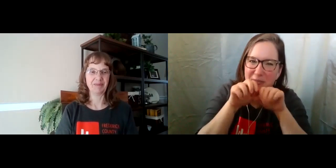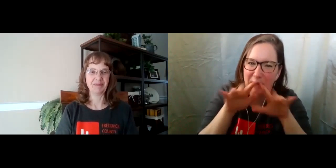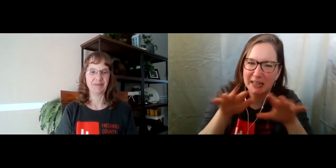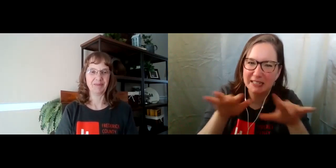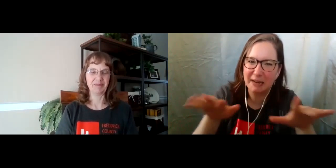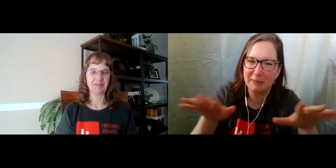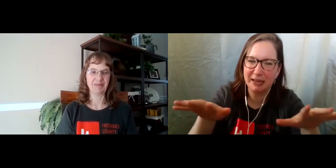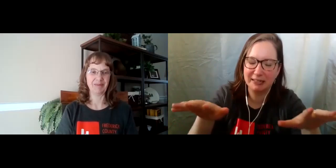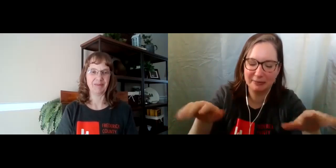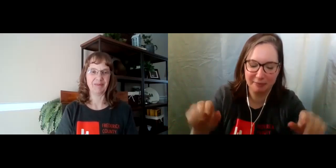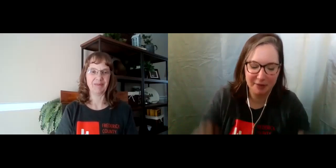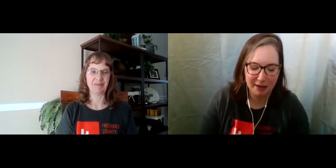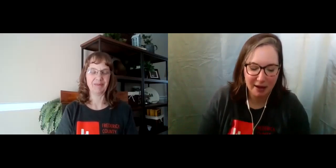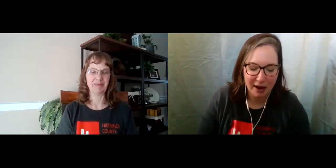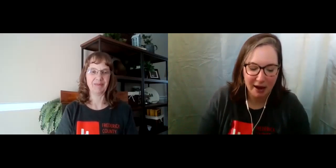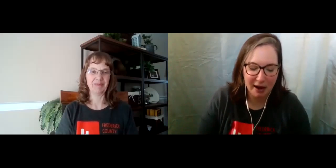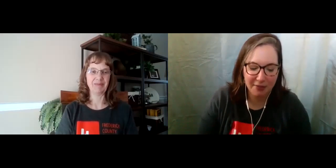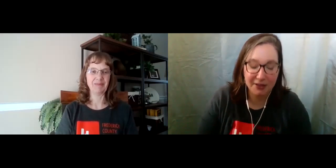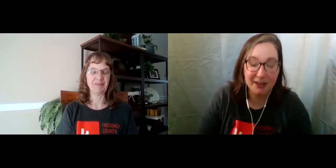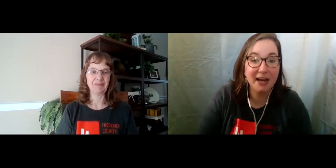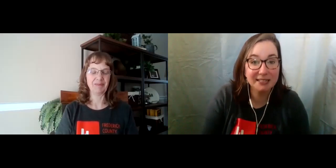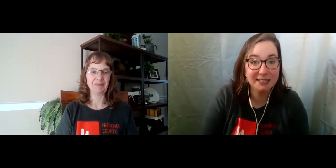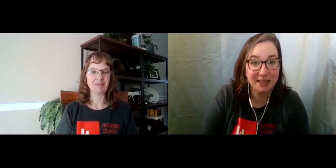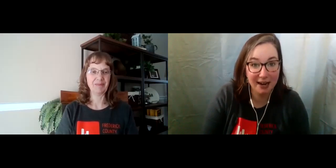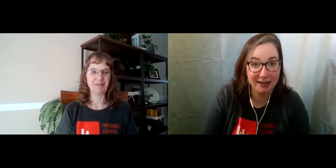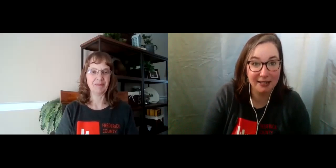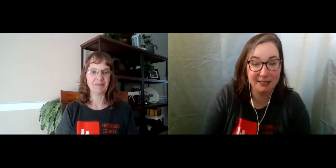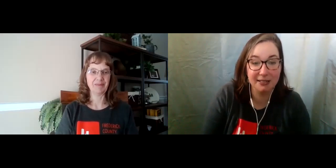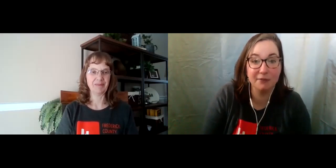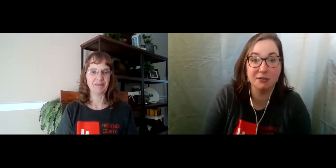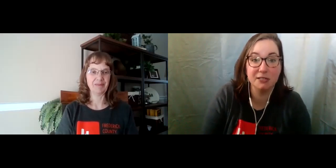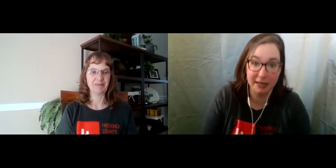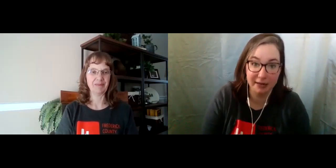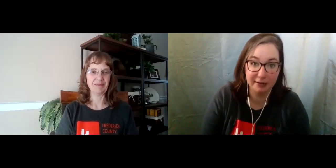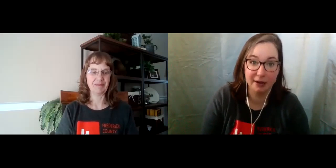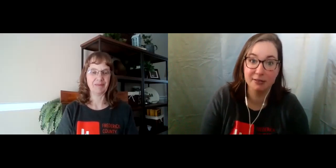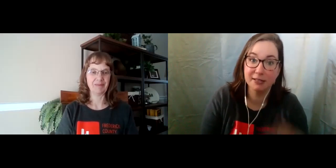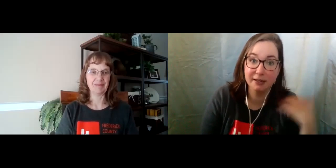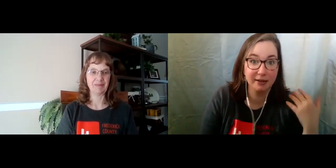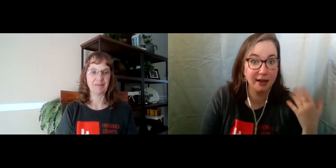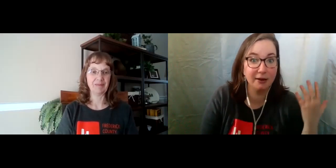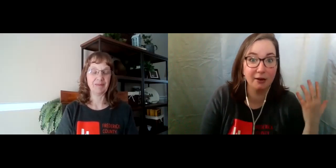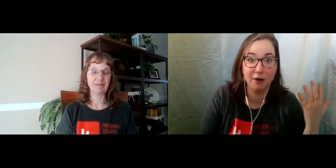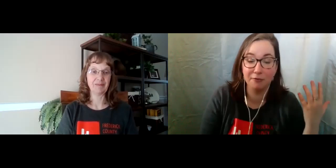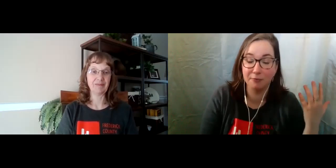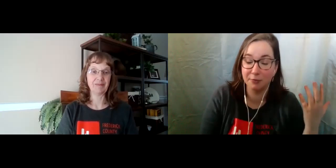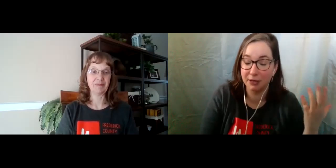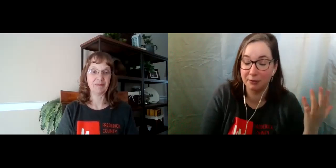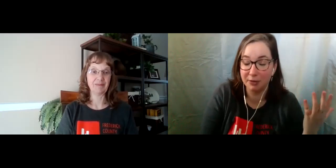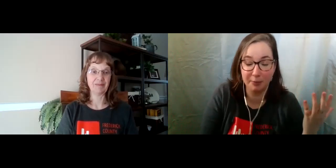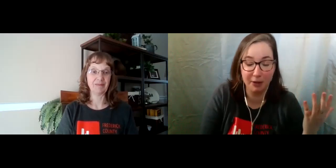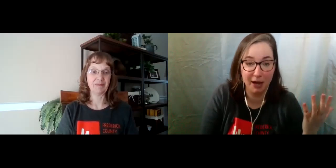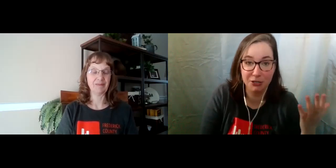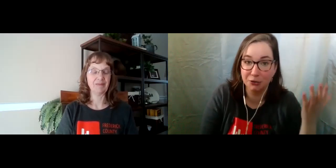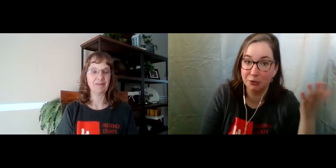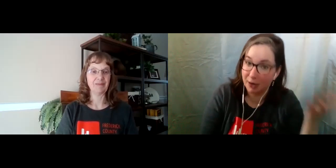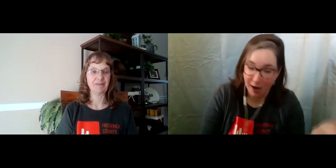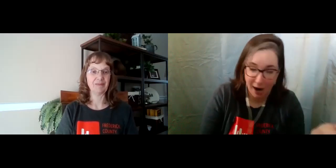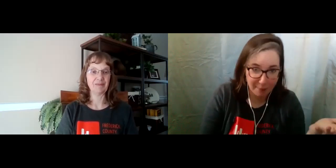pandemic. The next sign is the sign for sick. Now sick can, can be applied to obviously